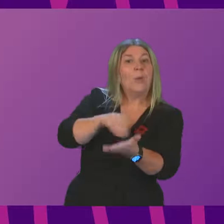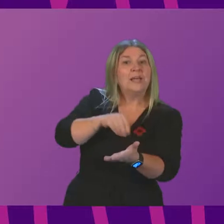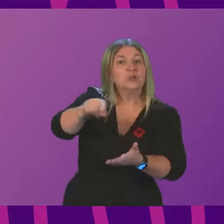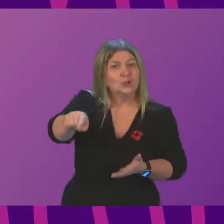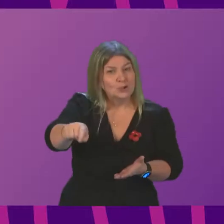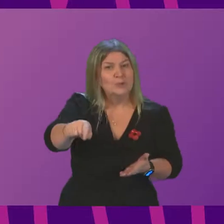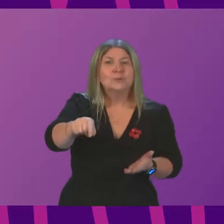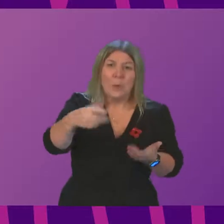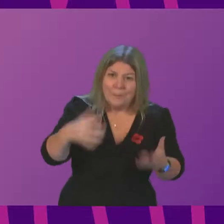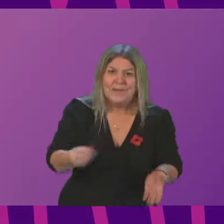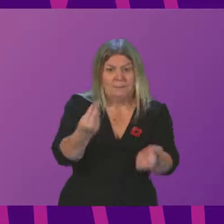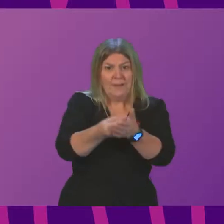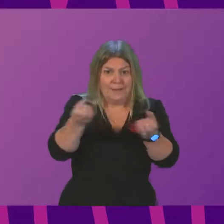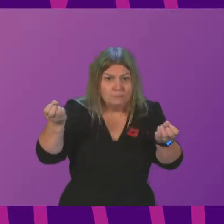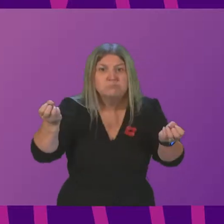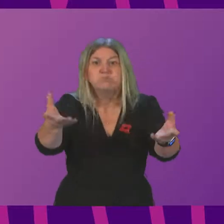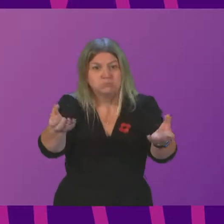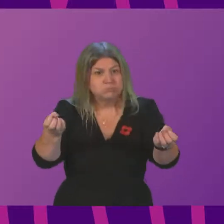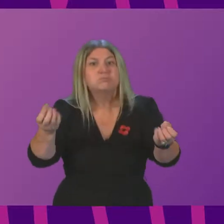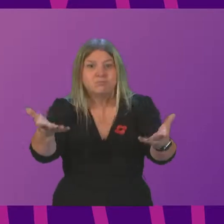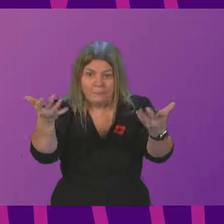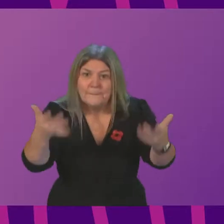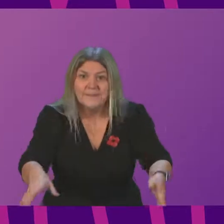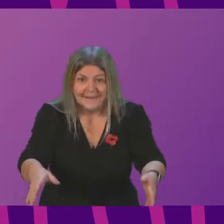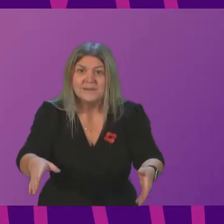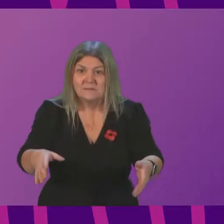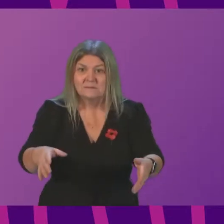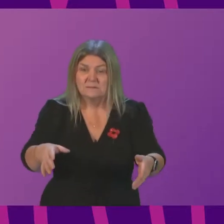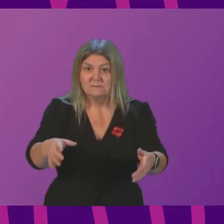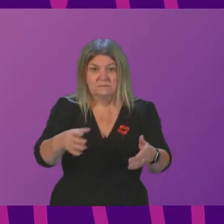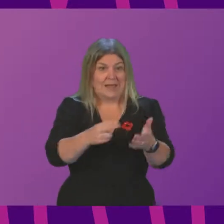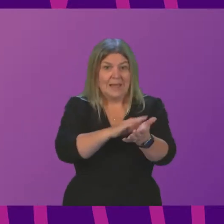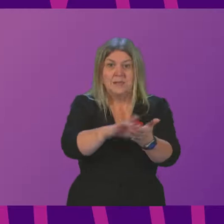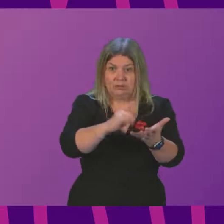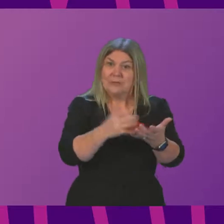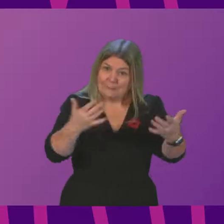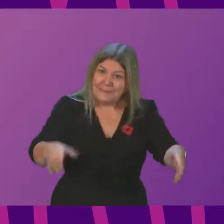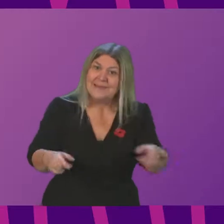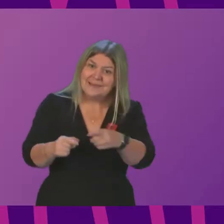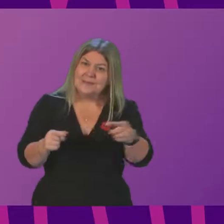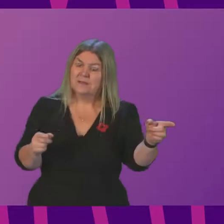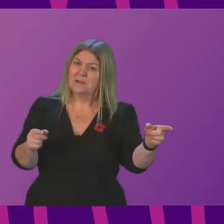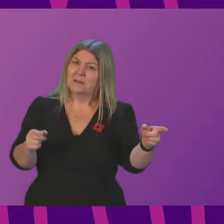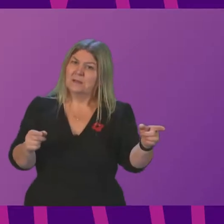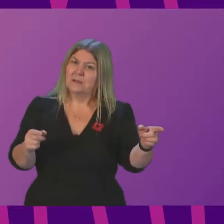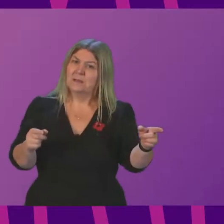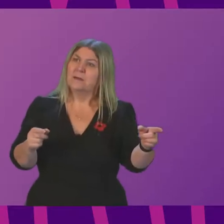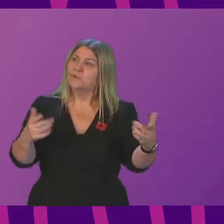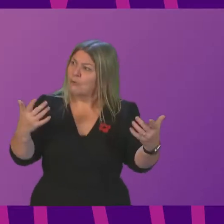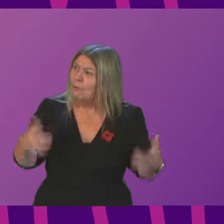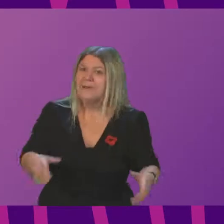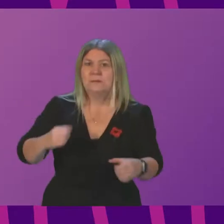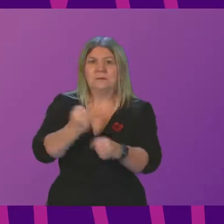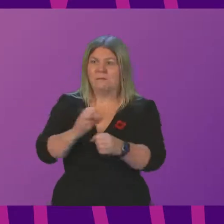packages and £28 million to support primary care and community solutions. So all of that investment has been made